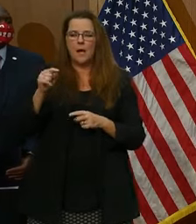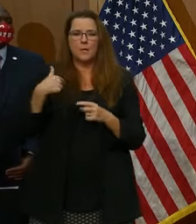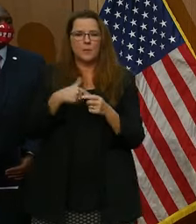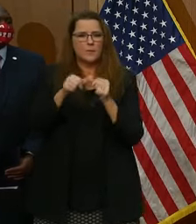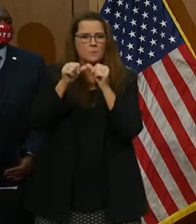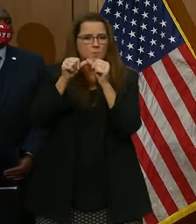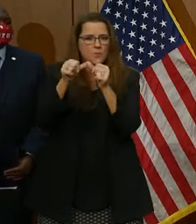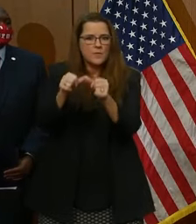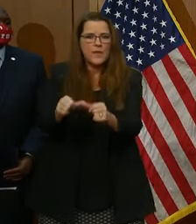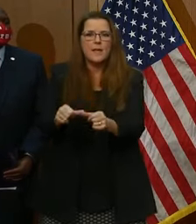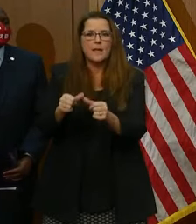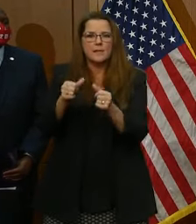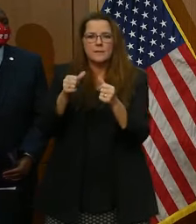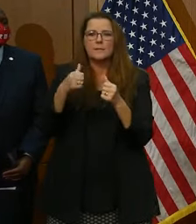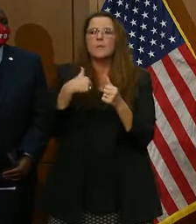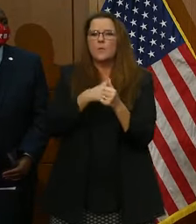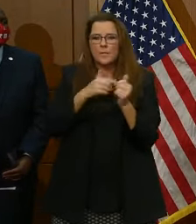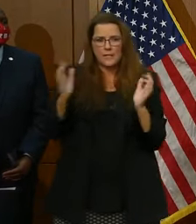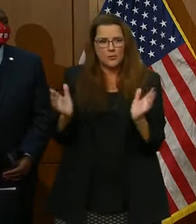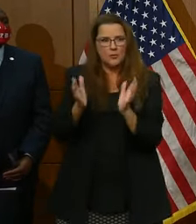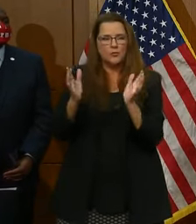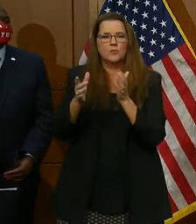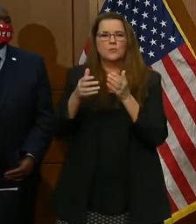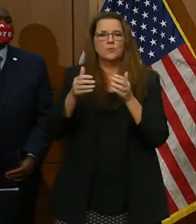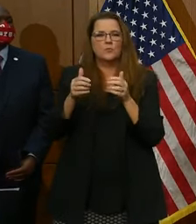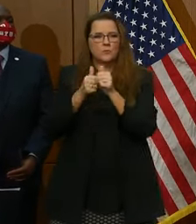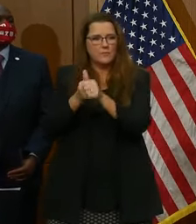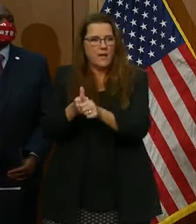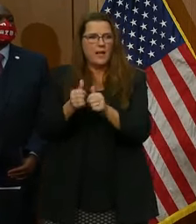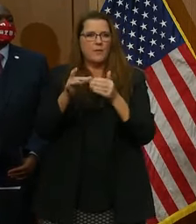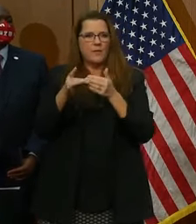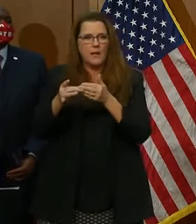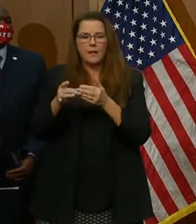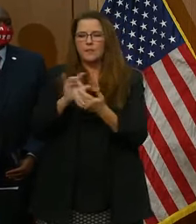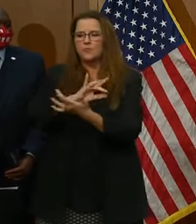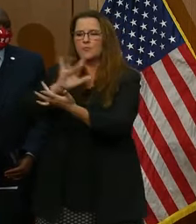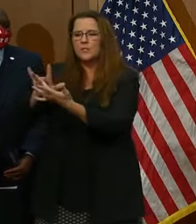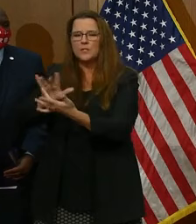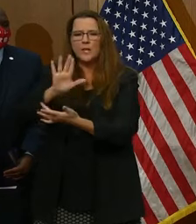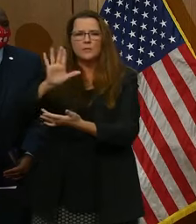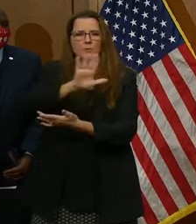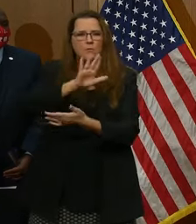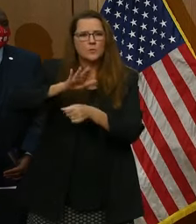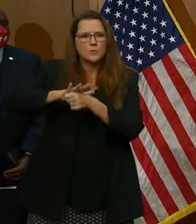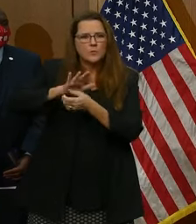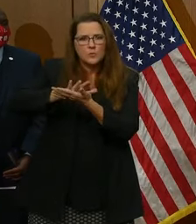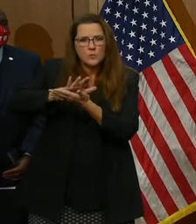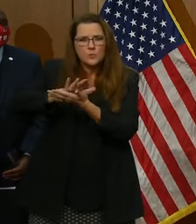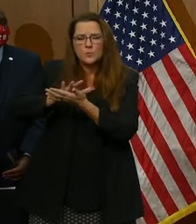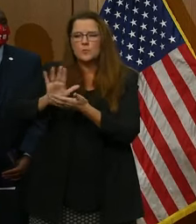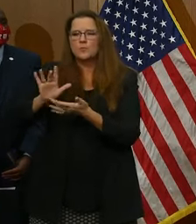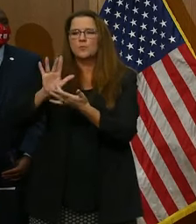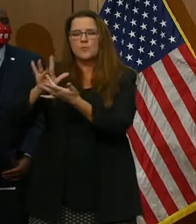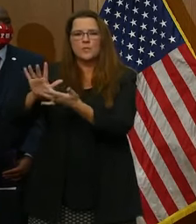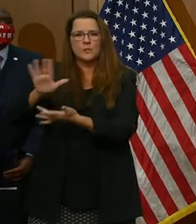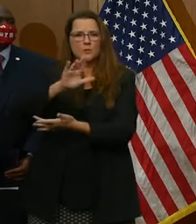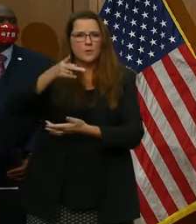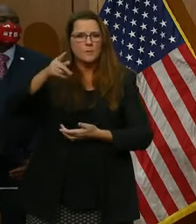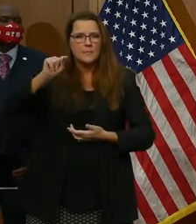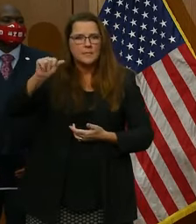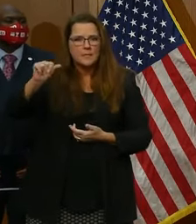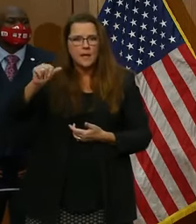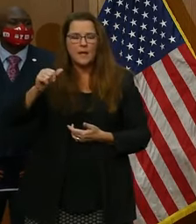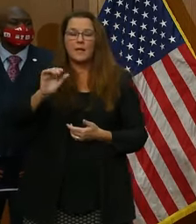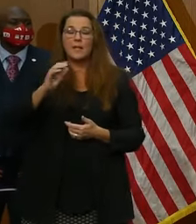follow the guidance that is provided. Reach out to your schools and your PTAs, and remember that our families and communities support our